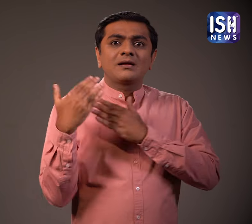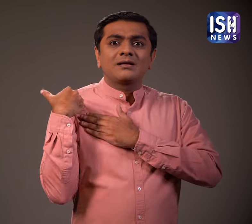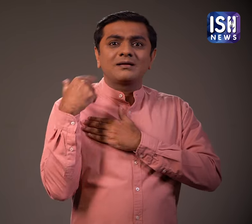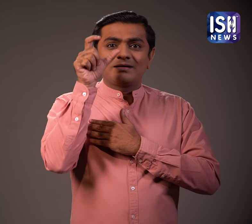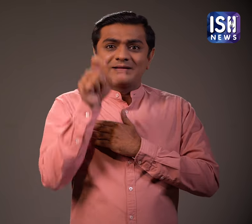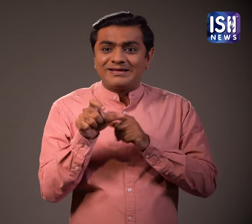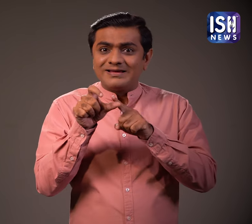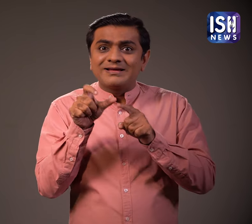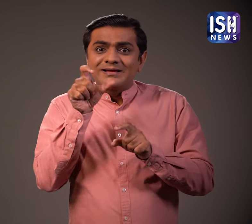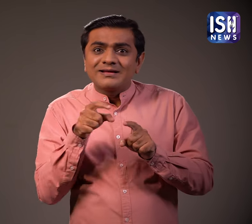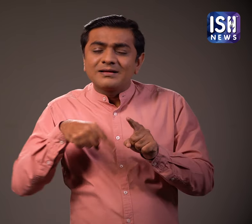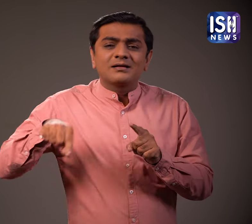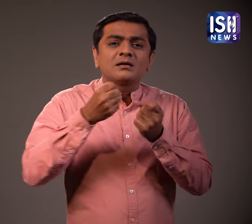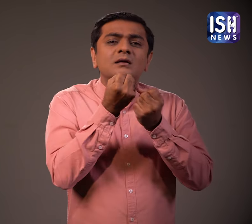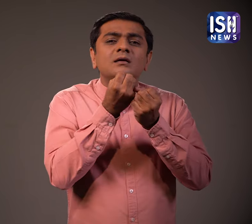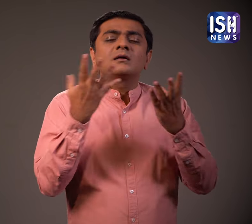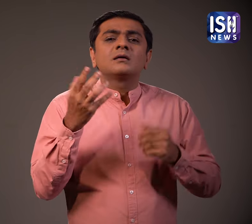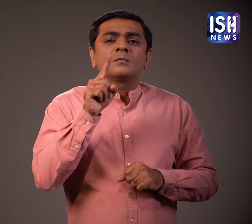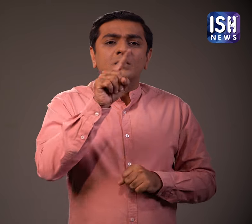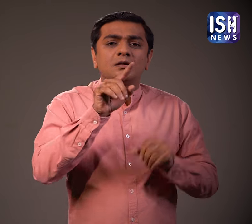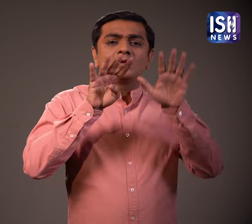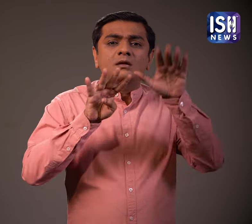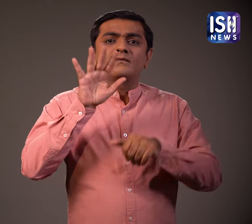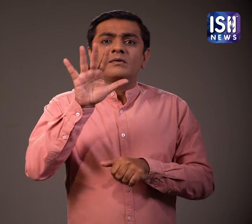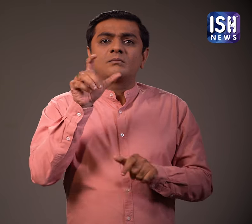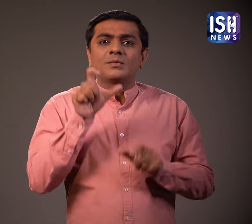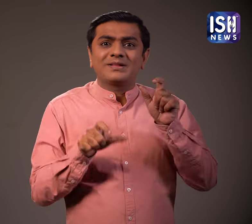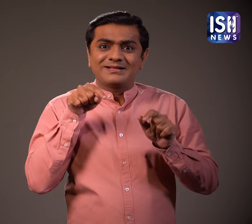ticketing checking staff at Dadar Railway